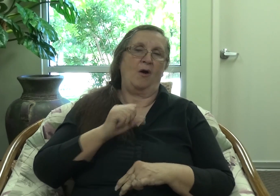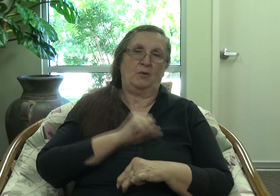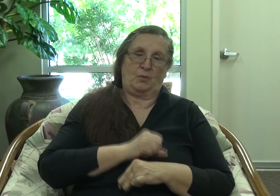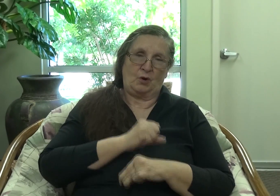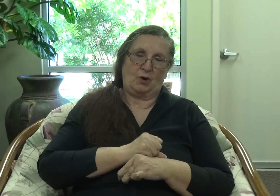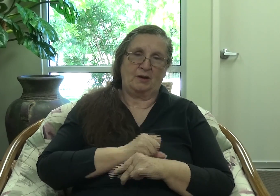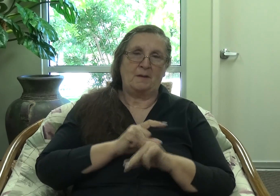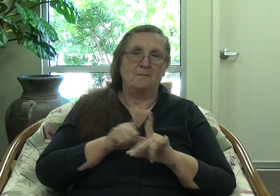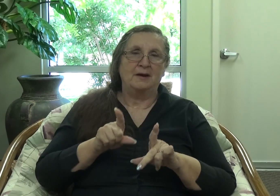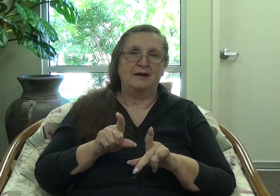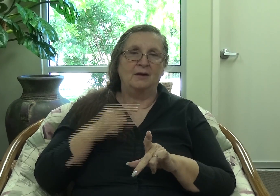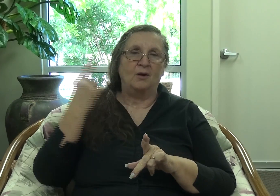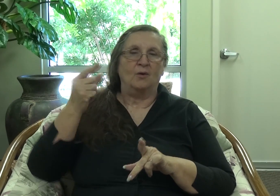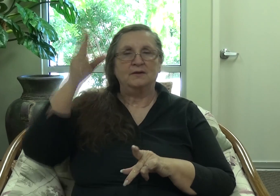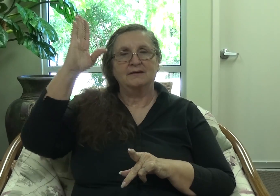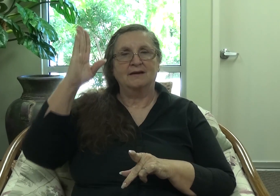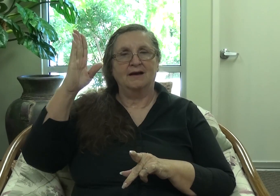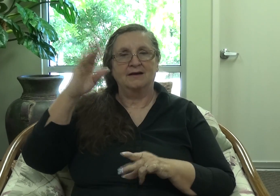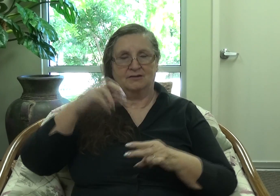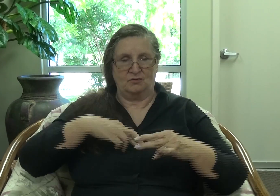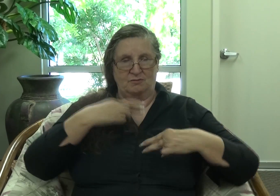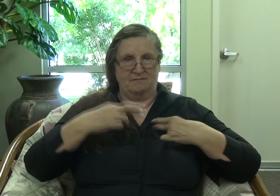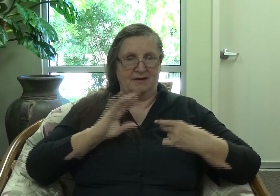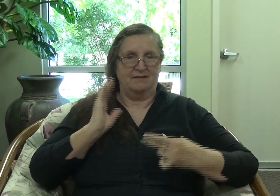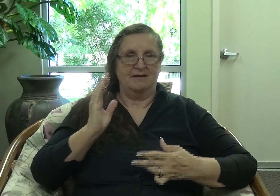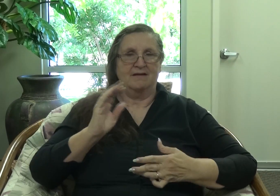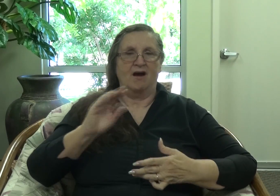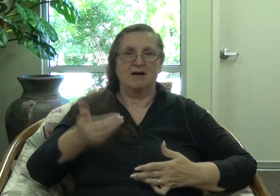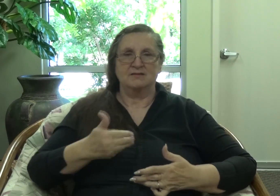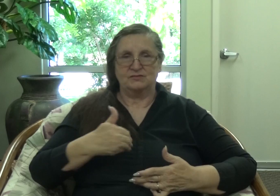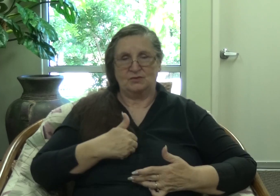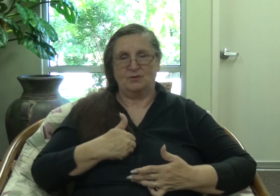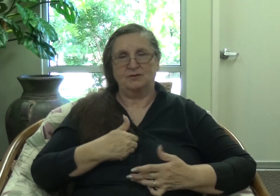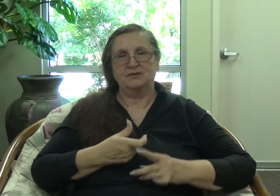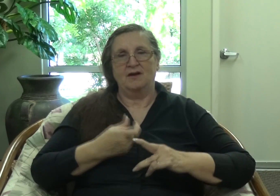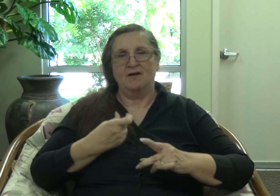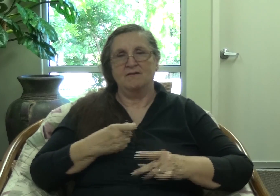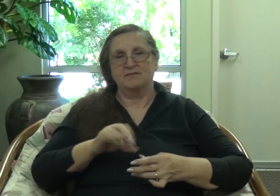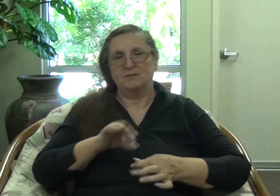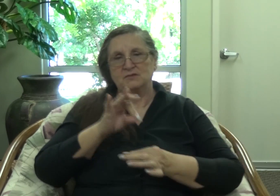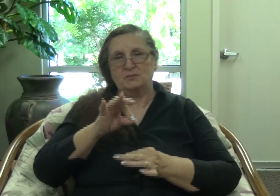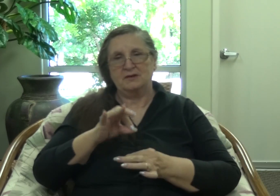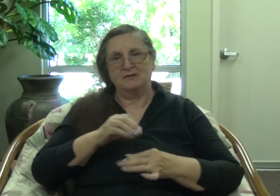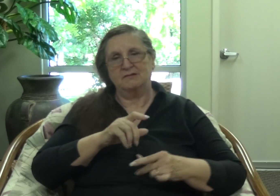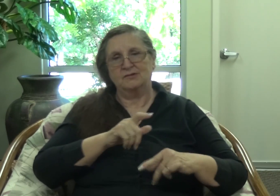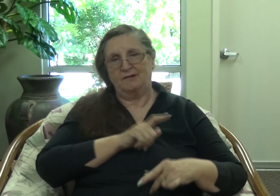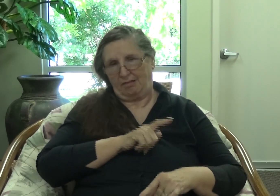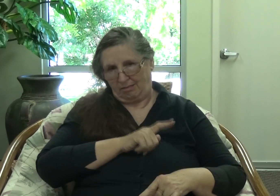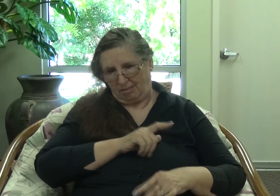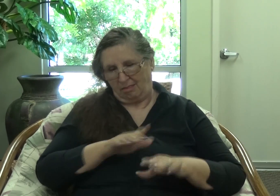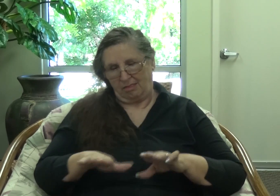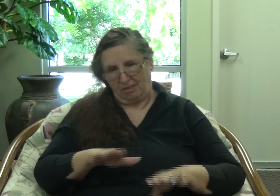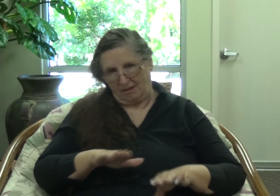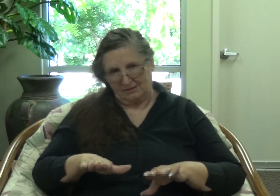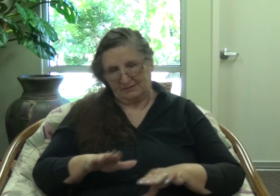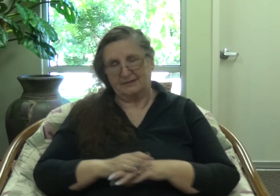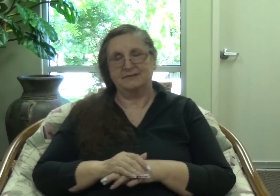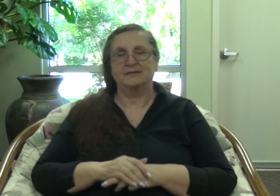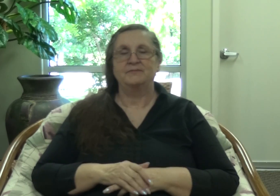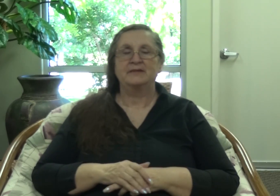But only God can revive and save our soul from spiritual lethargy. So, next time you feel